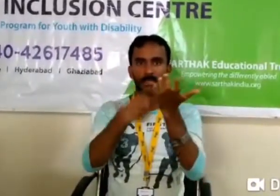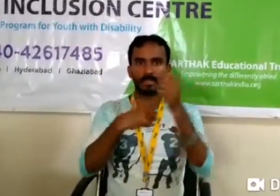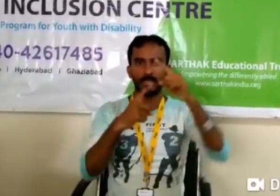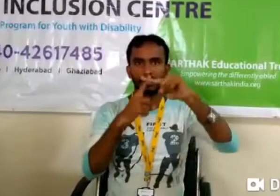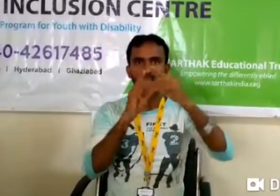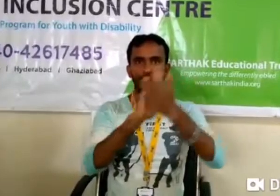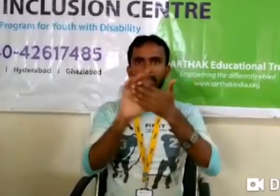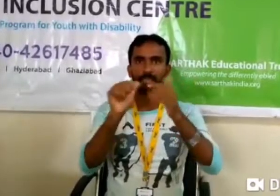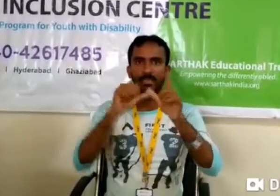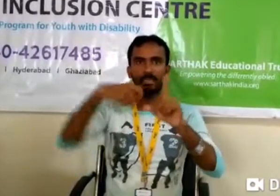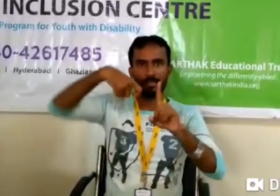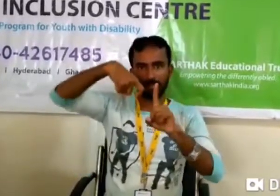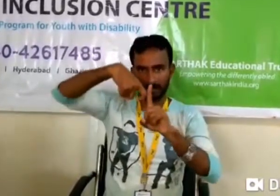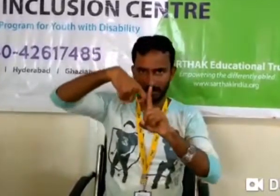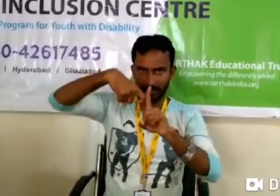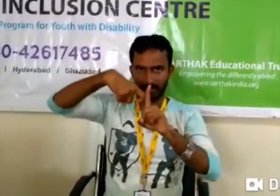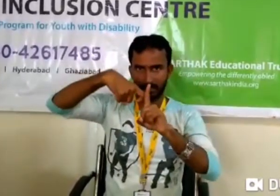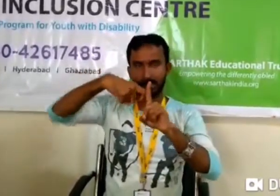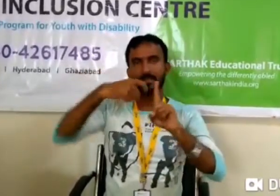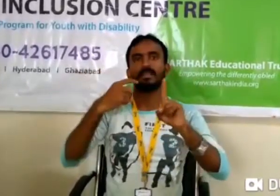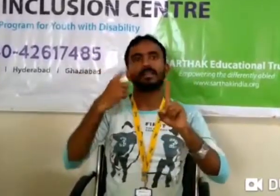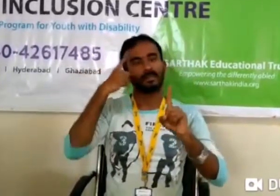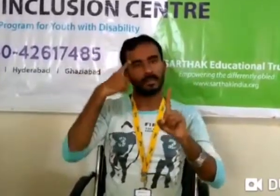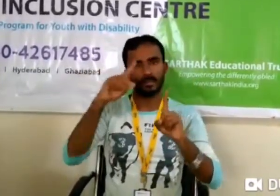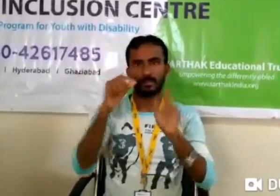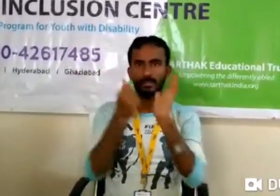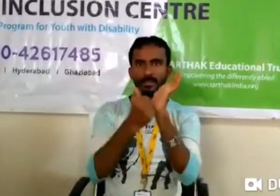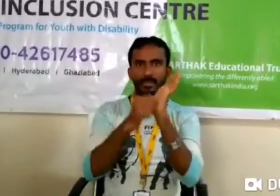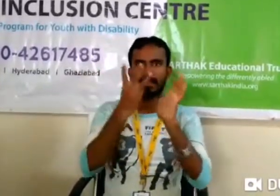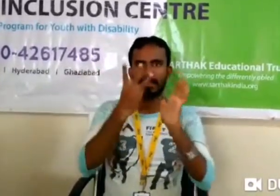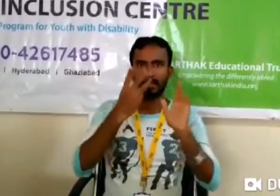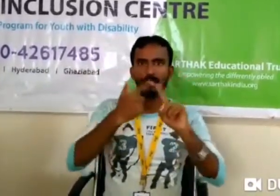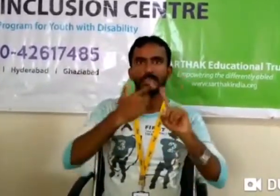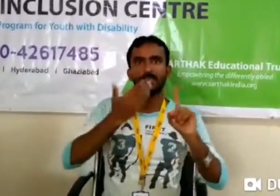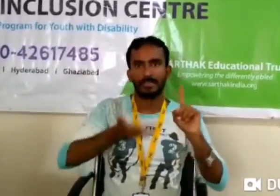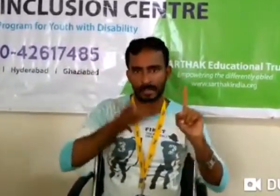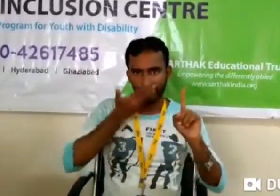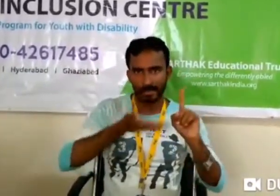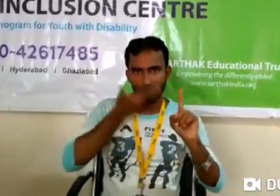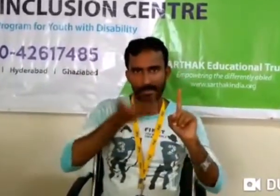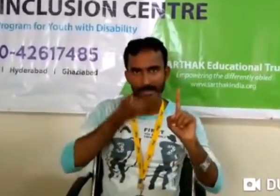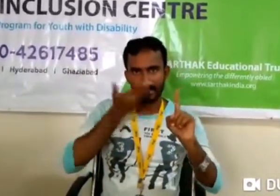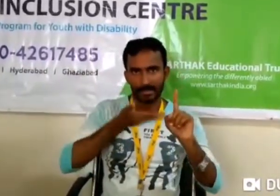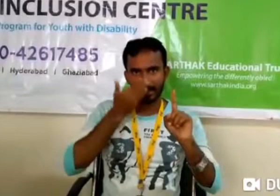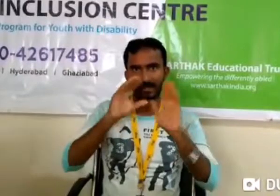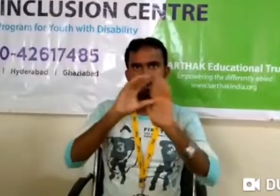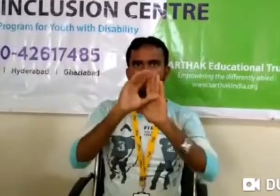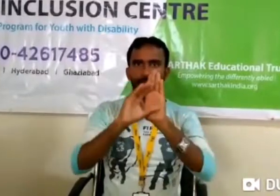Sarthak for three months training course.